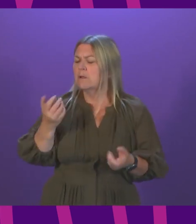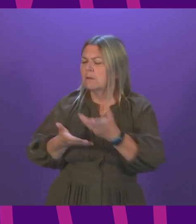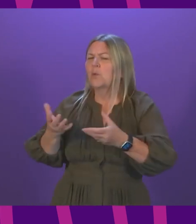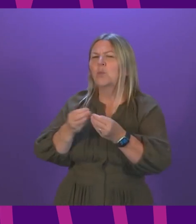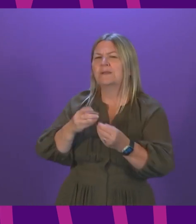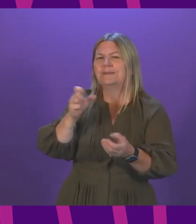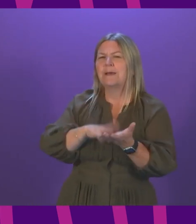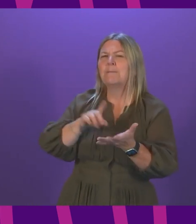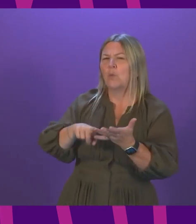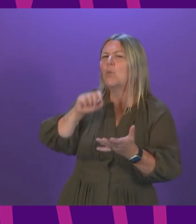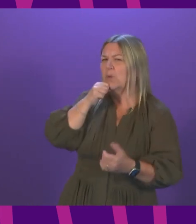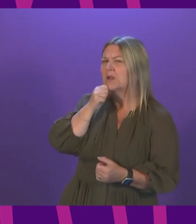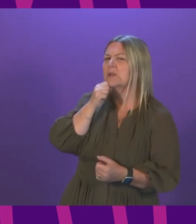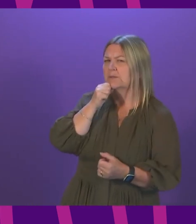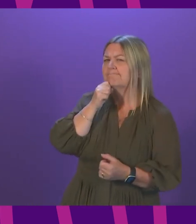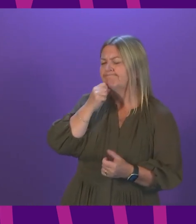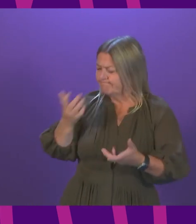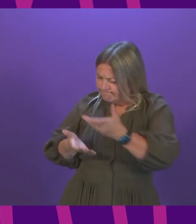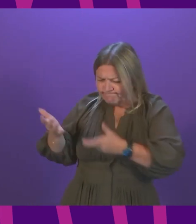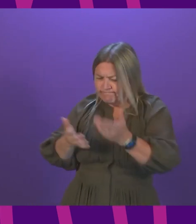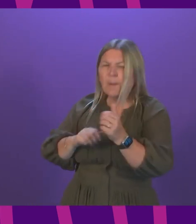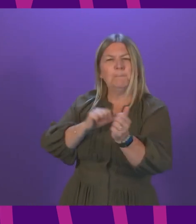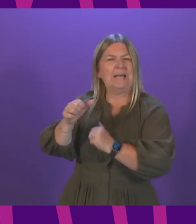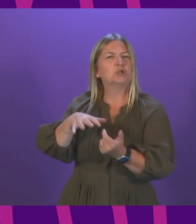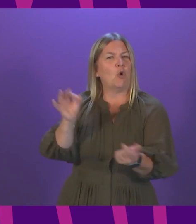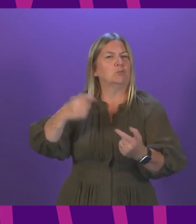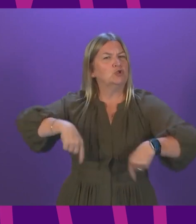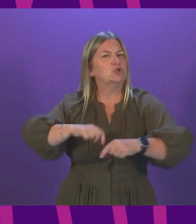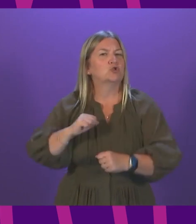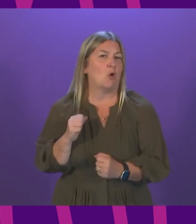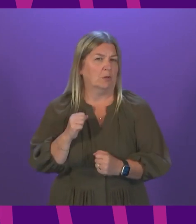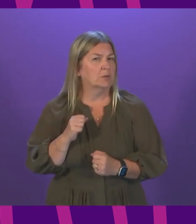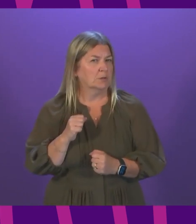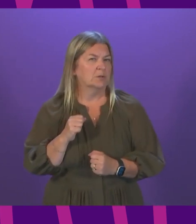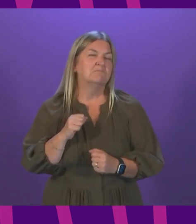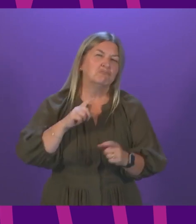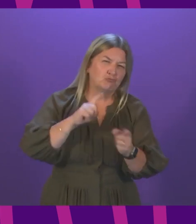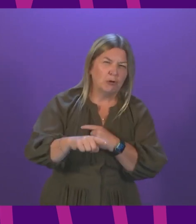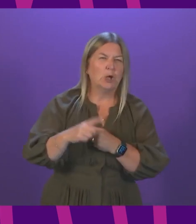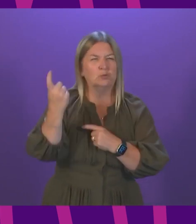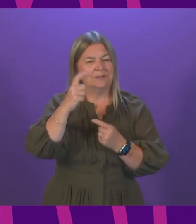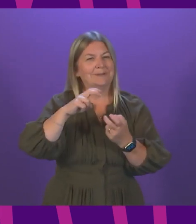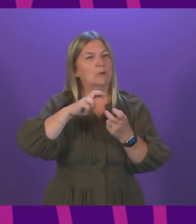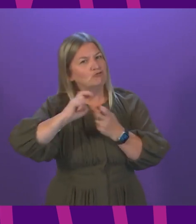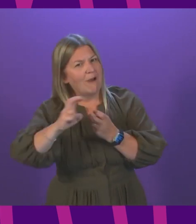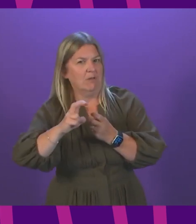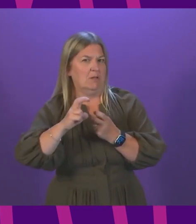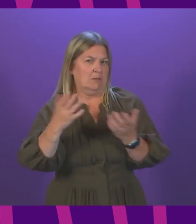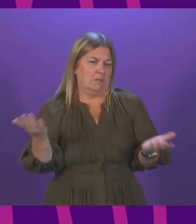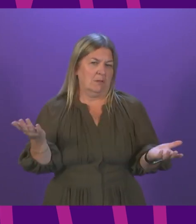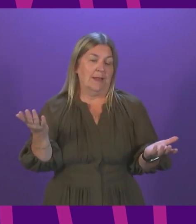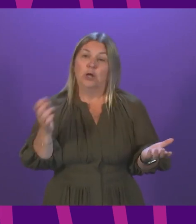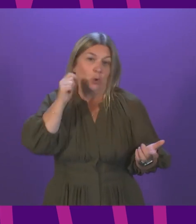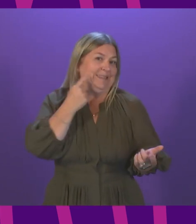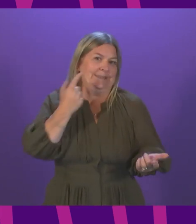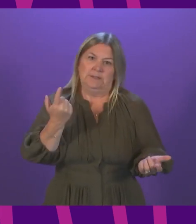considerations I've just frankly set out and the understandable concerns of the travel industry. It's not an easy decision